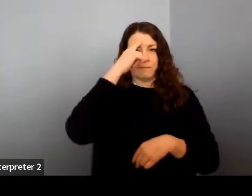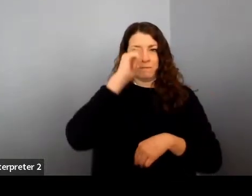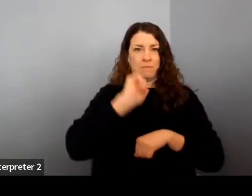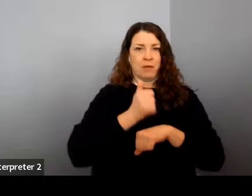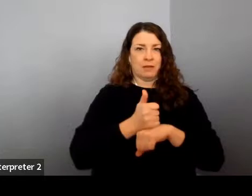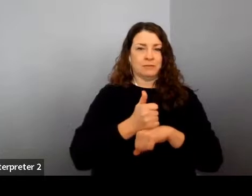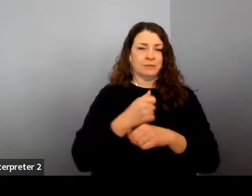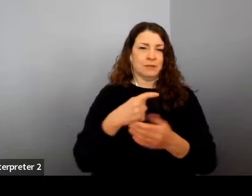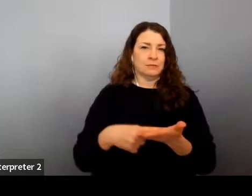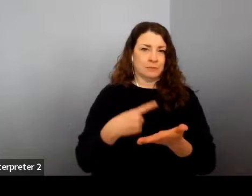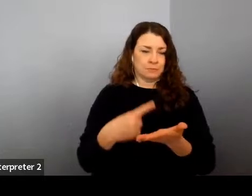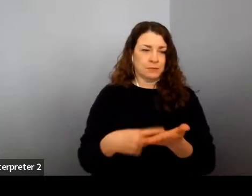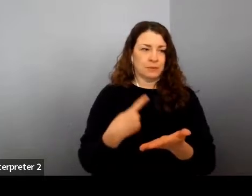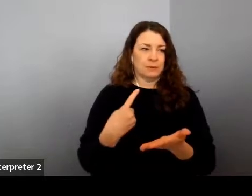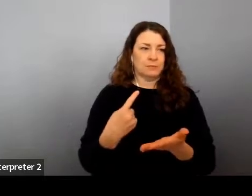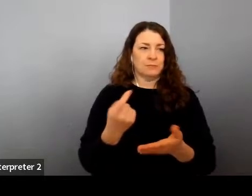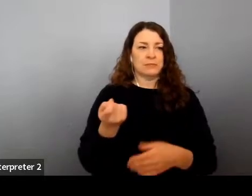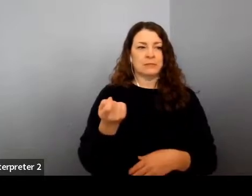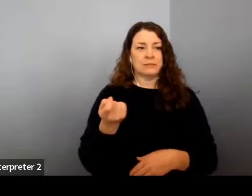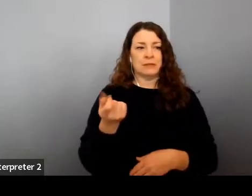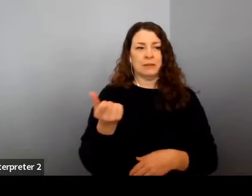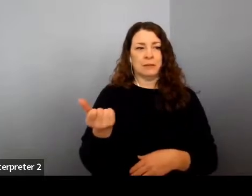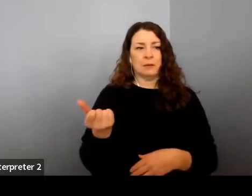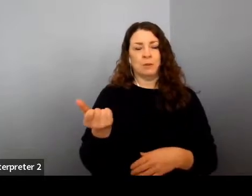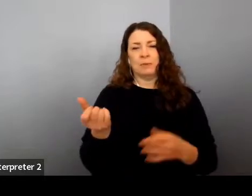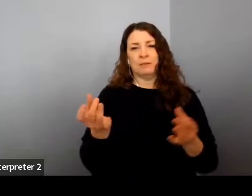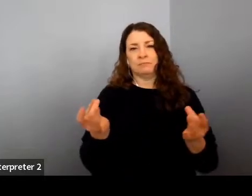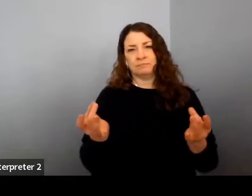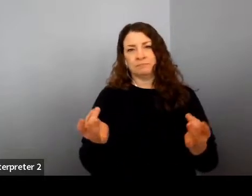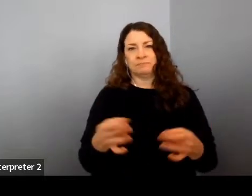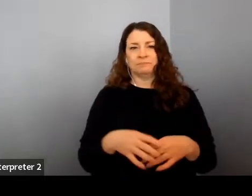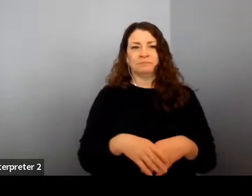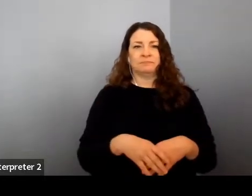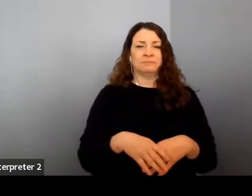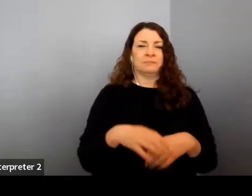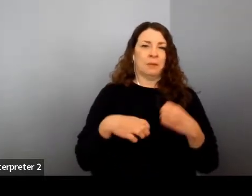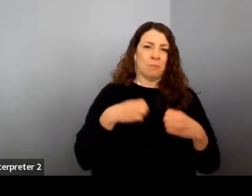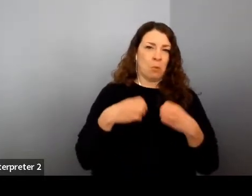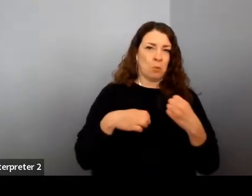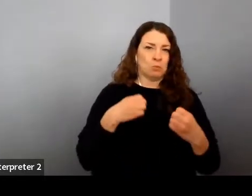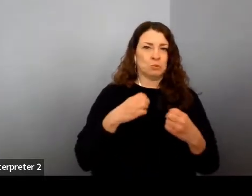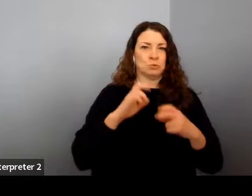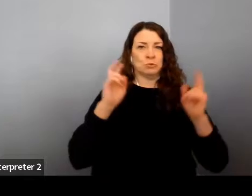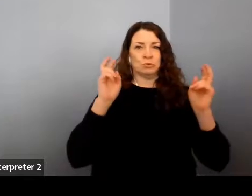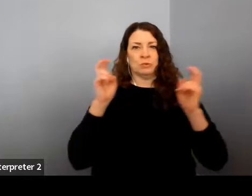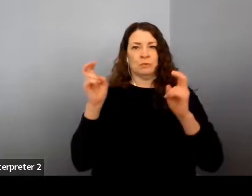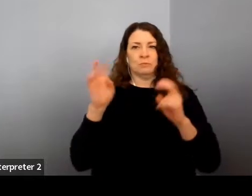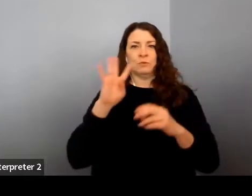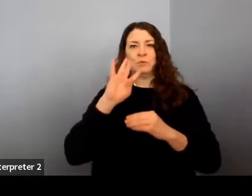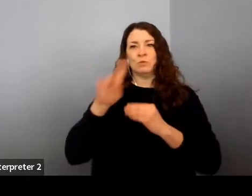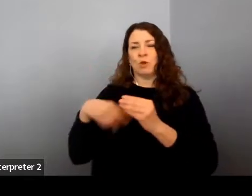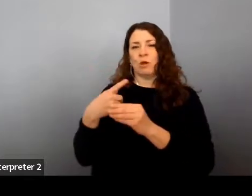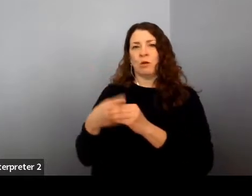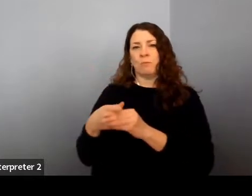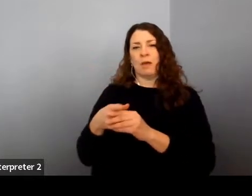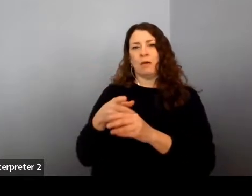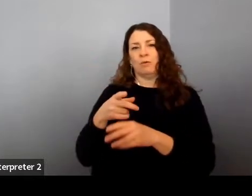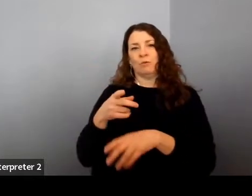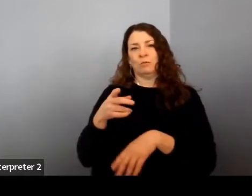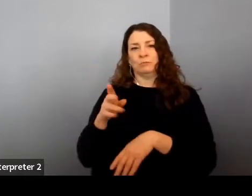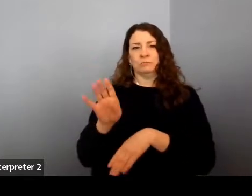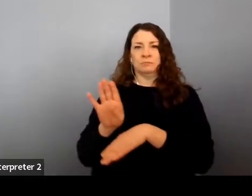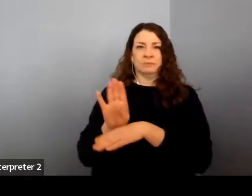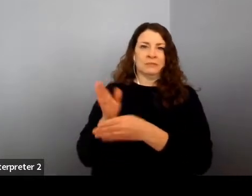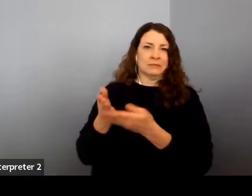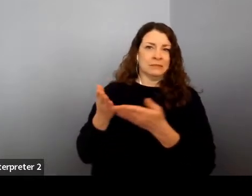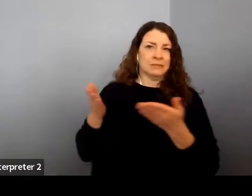And, you know, it's a little bit of a squishy topic when we talk about all of these other very like tactical things that you can do to, you